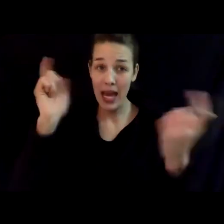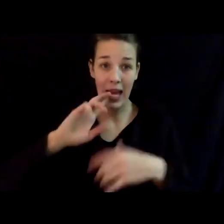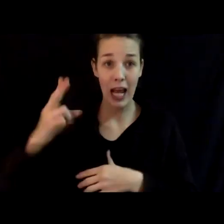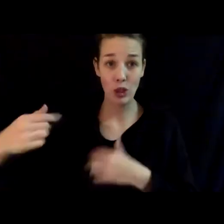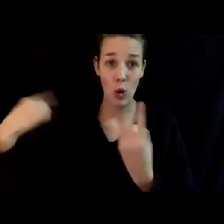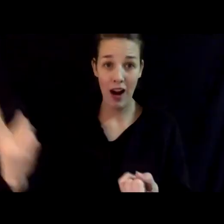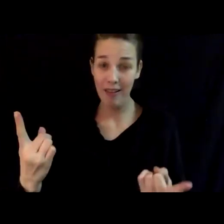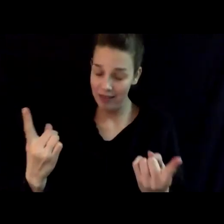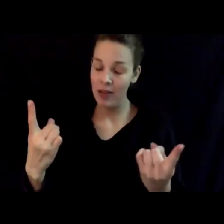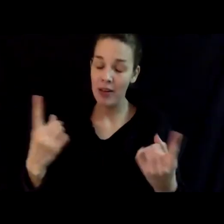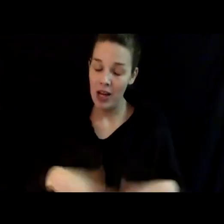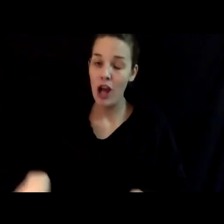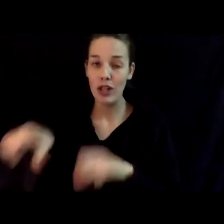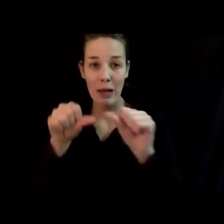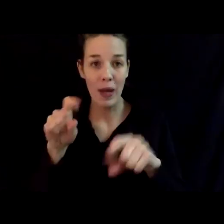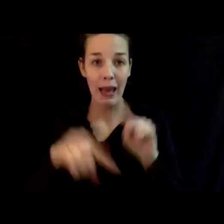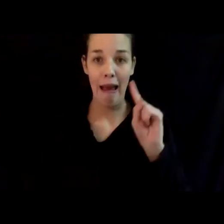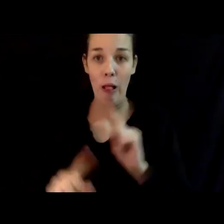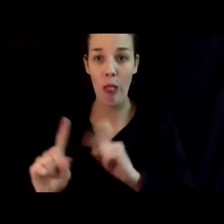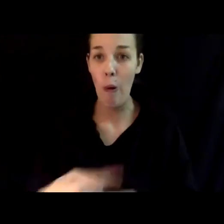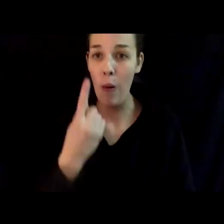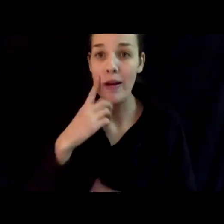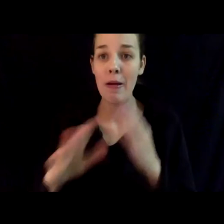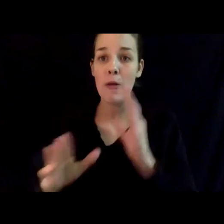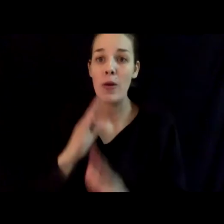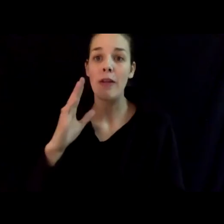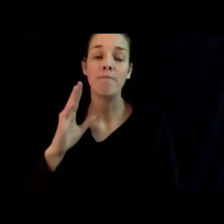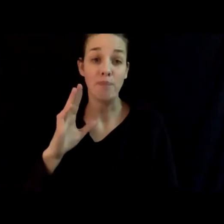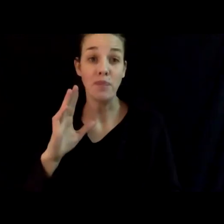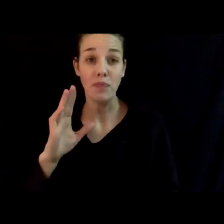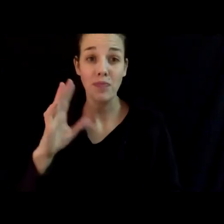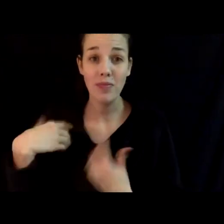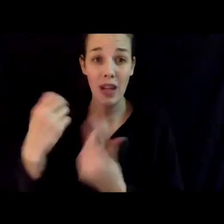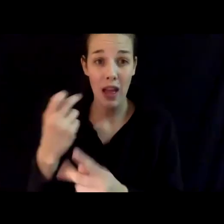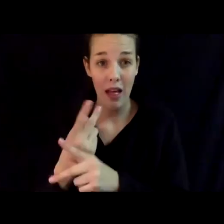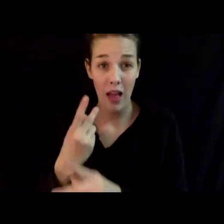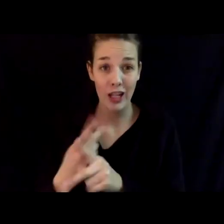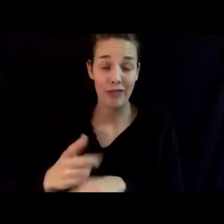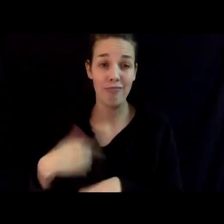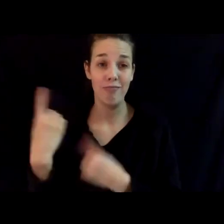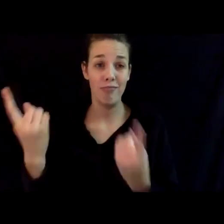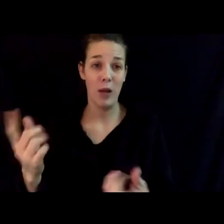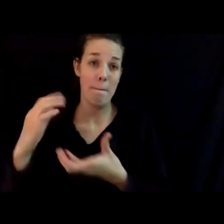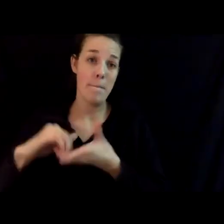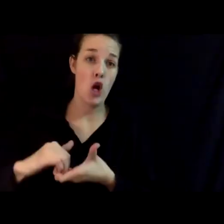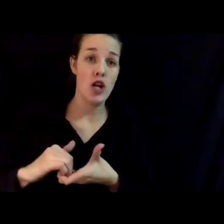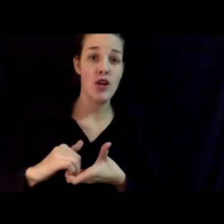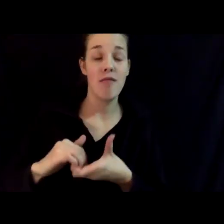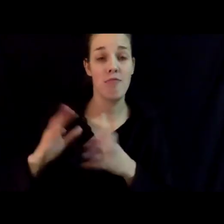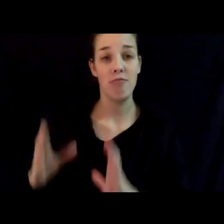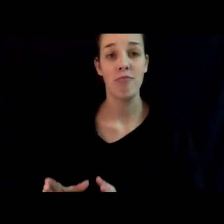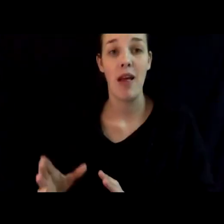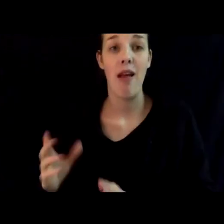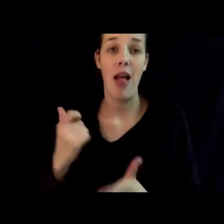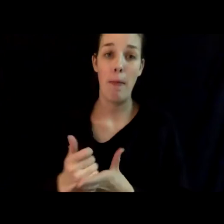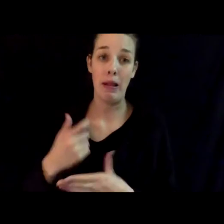can't do this alone. Community Healthcare, a long-standing health department partner, is helping in this massive